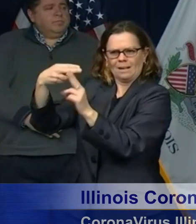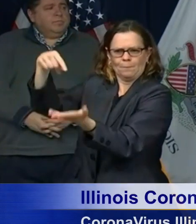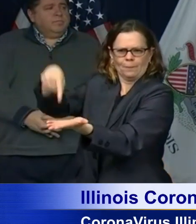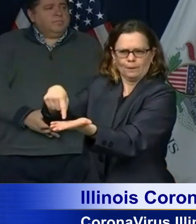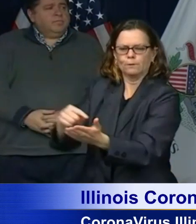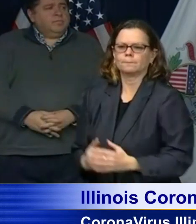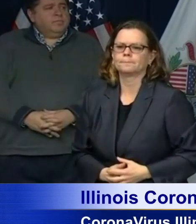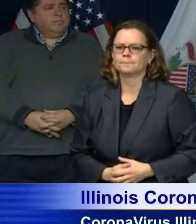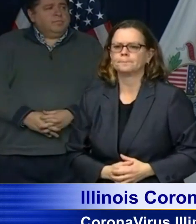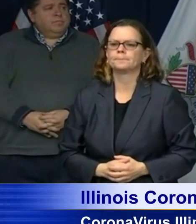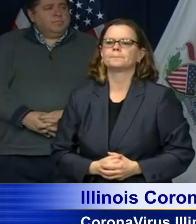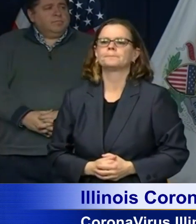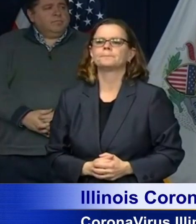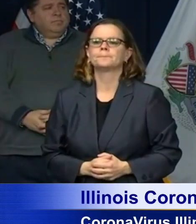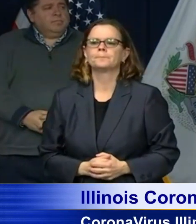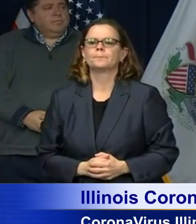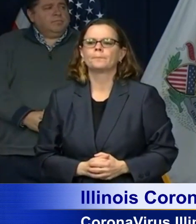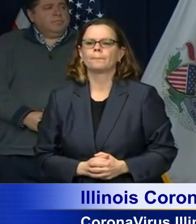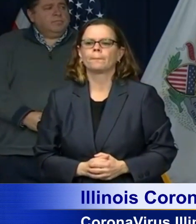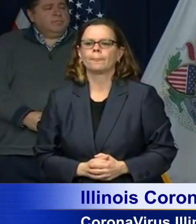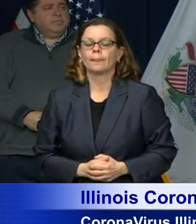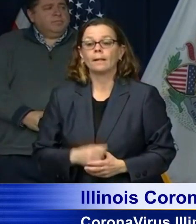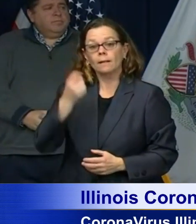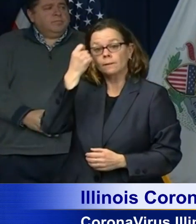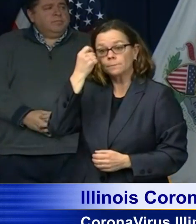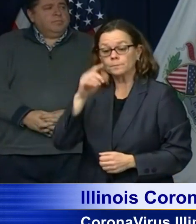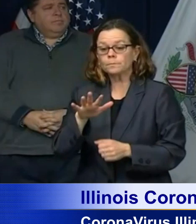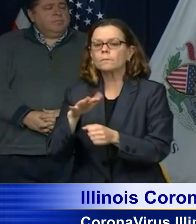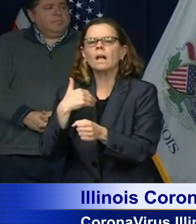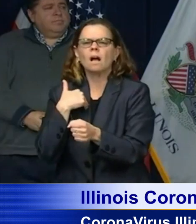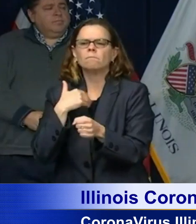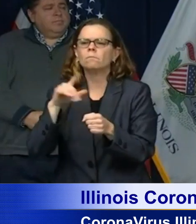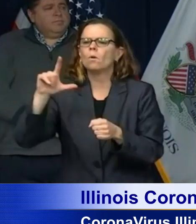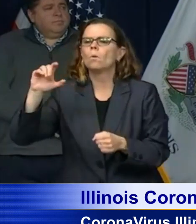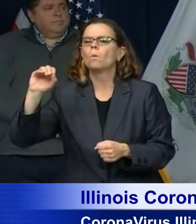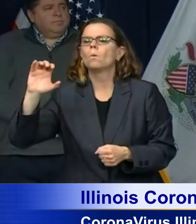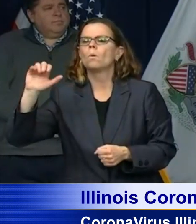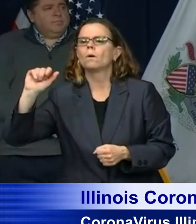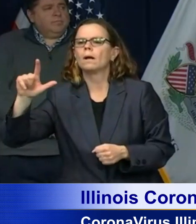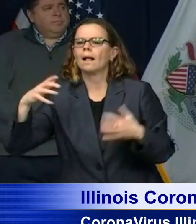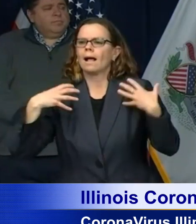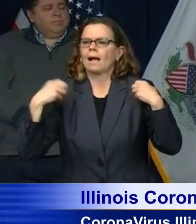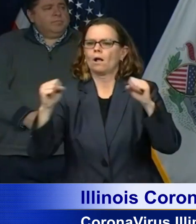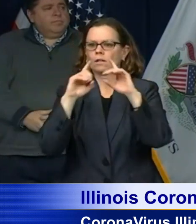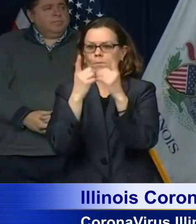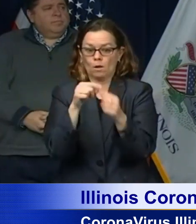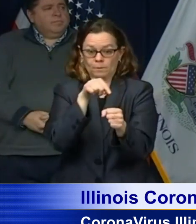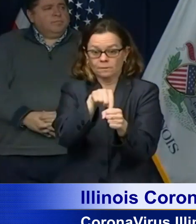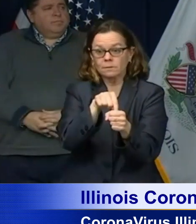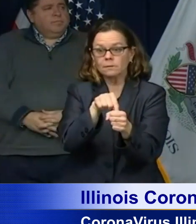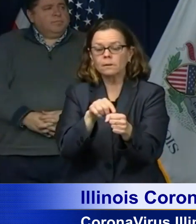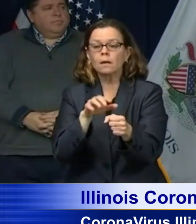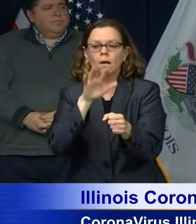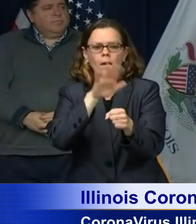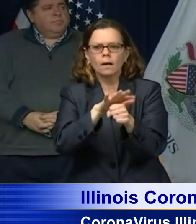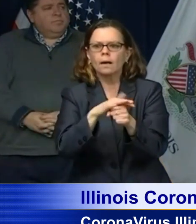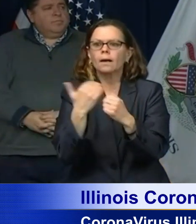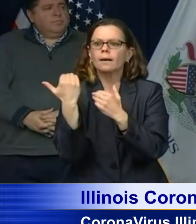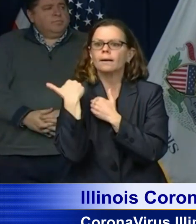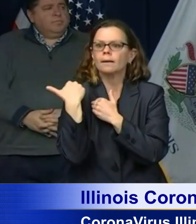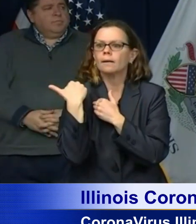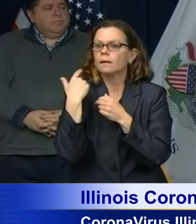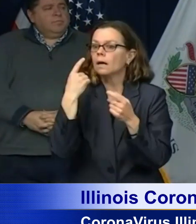seen as a priority. And so, many of these public health departments at the local level, even at the state level, don't have the full